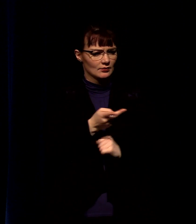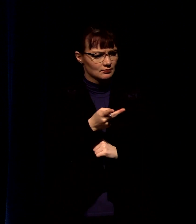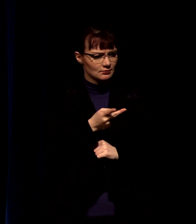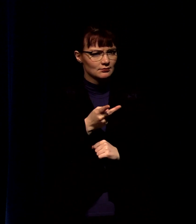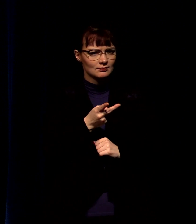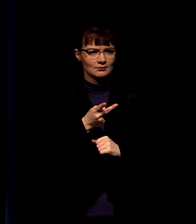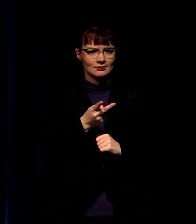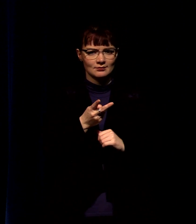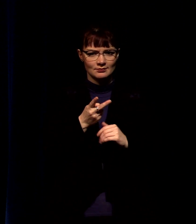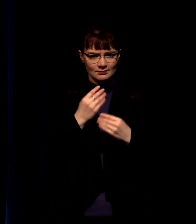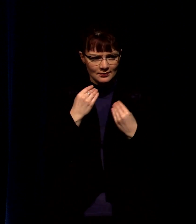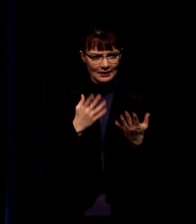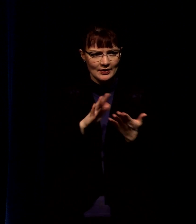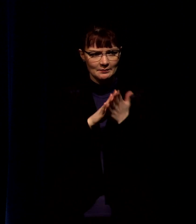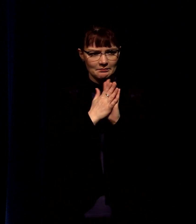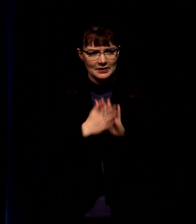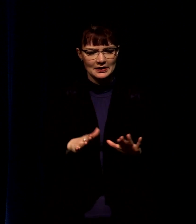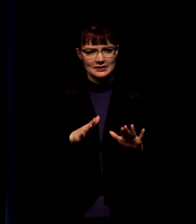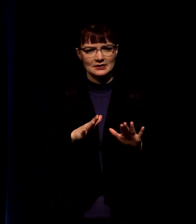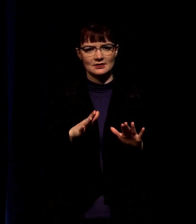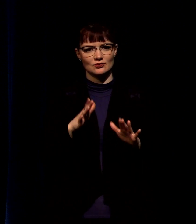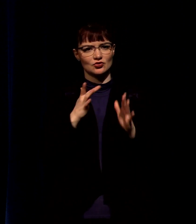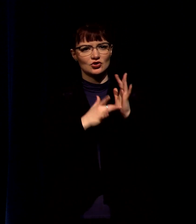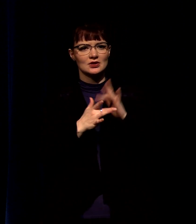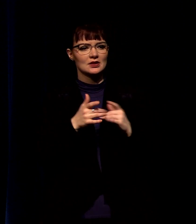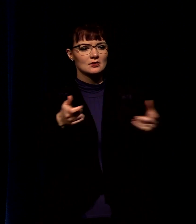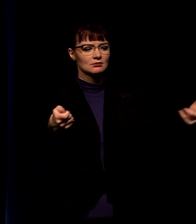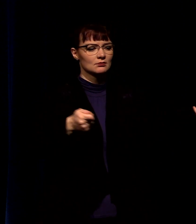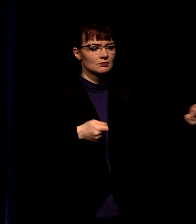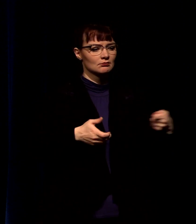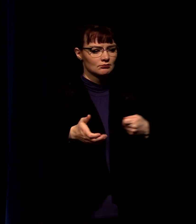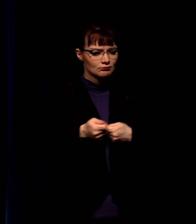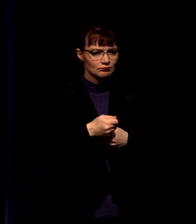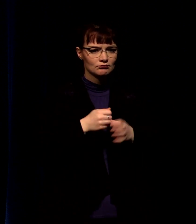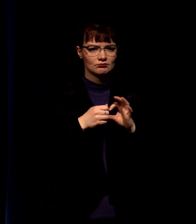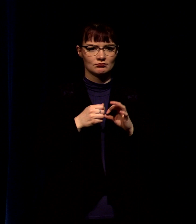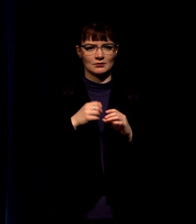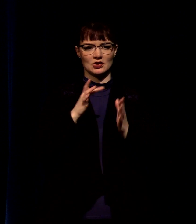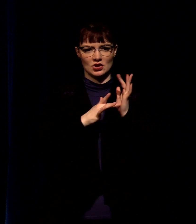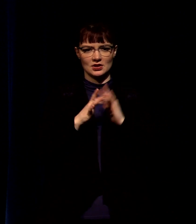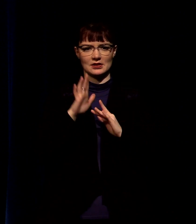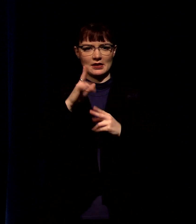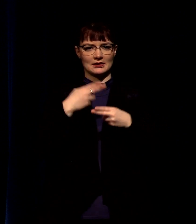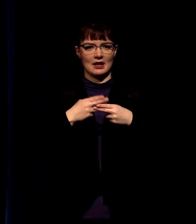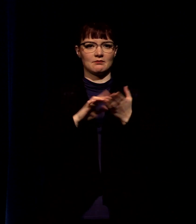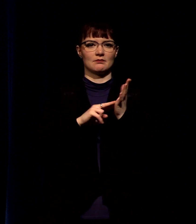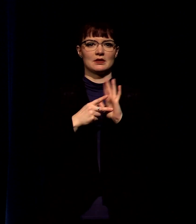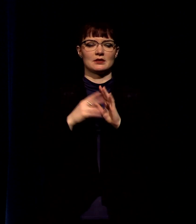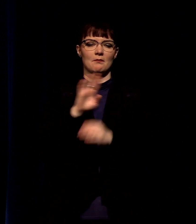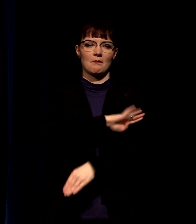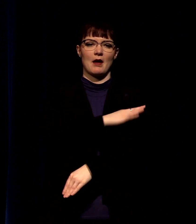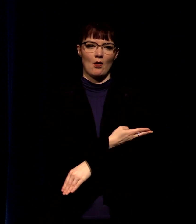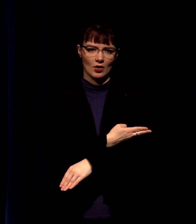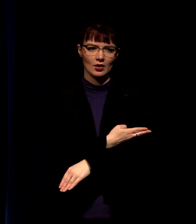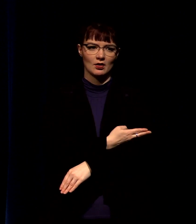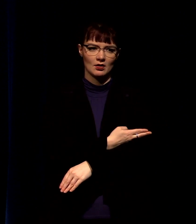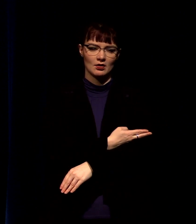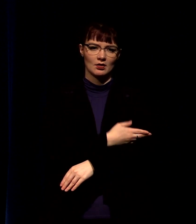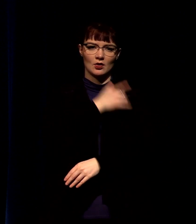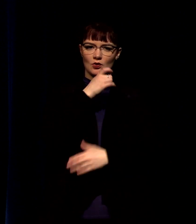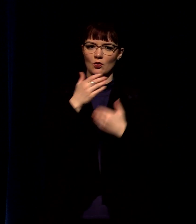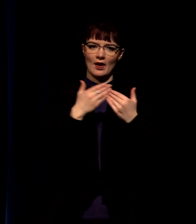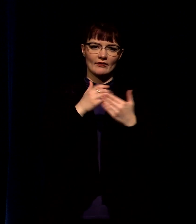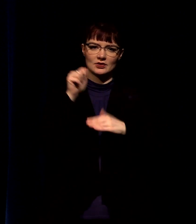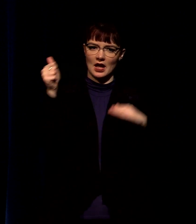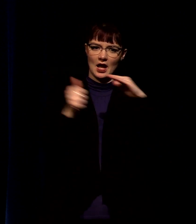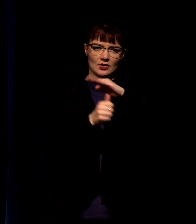jesus has a unique way of drawing people together because his name is power and his banner flies over them in church family we need to recognize